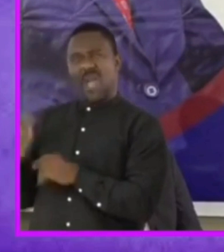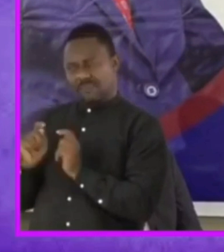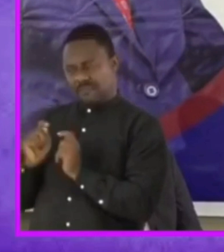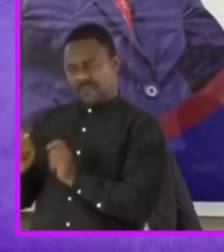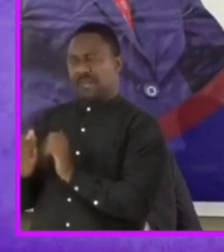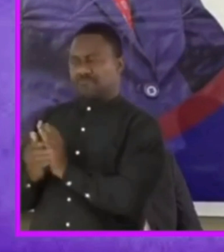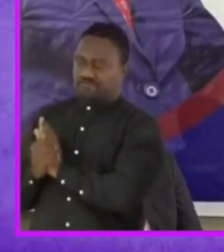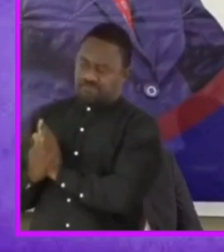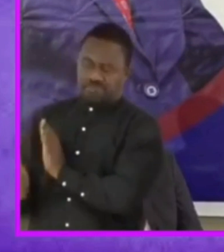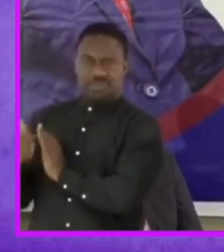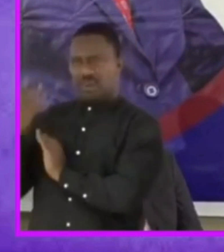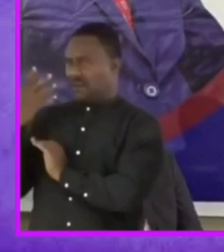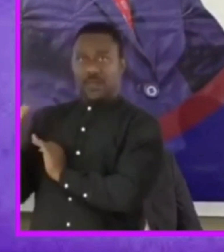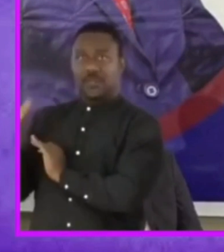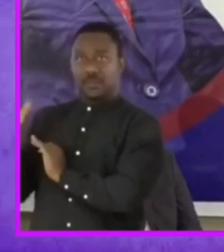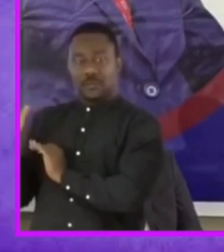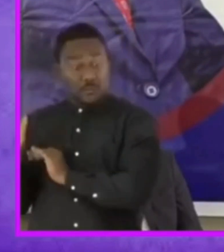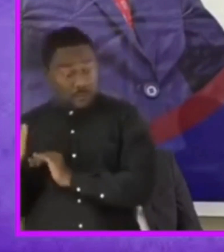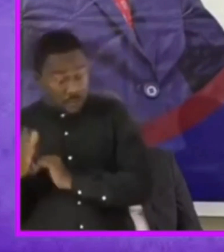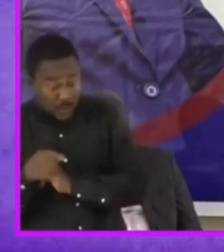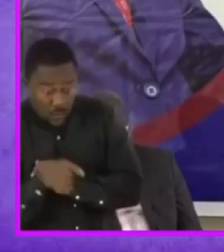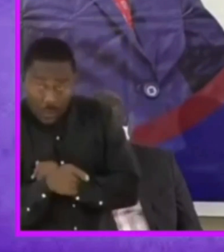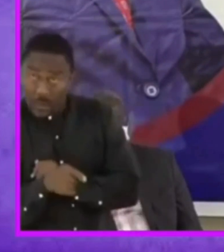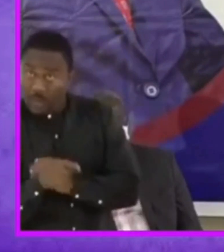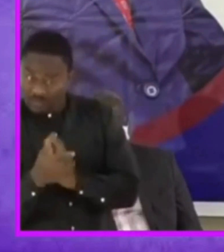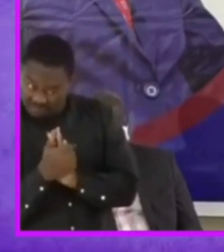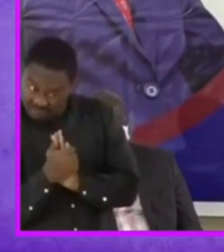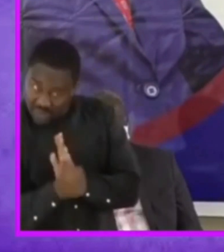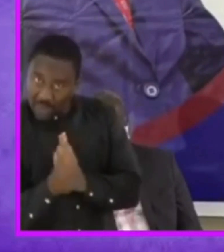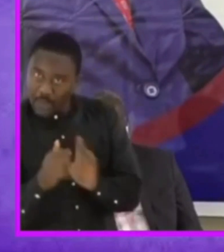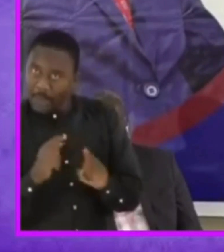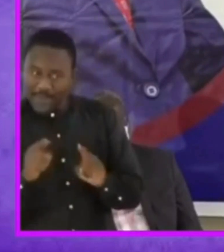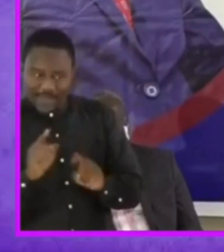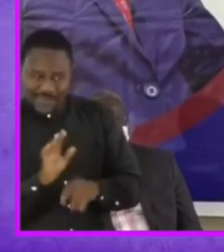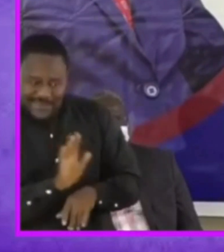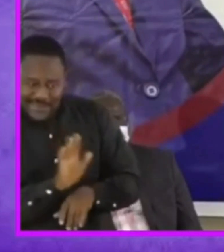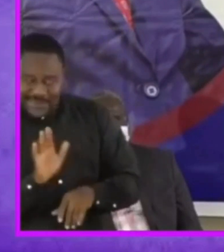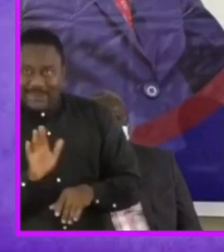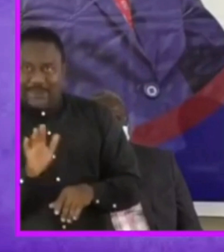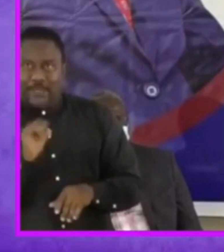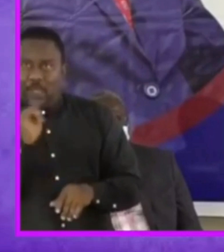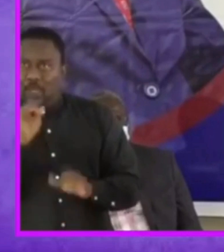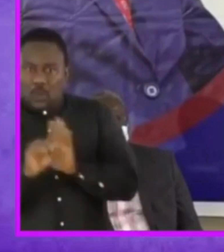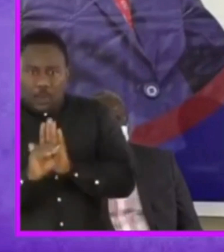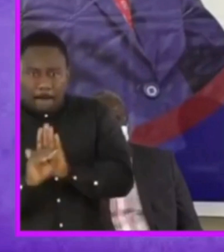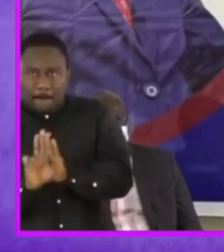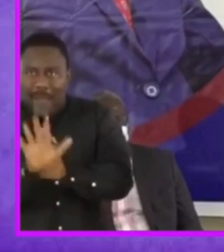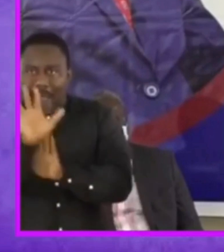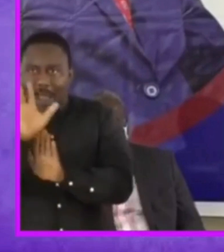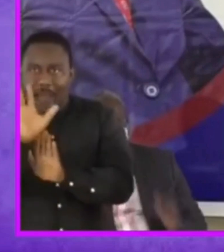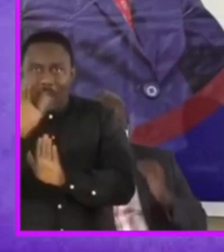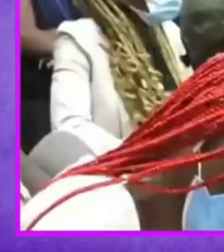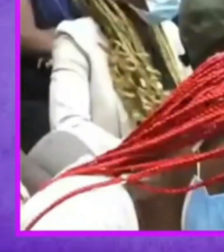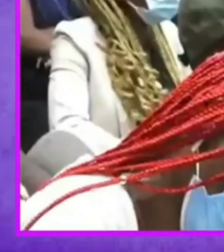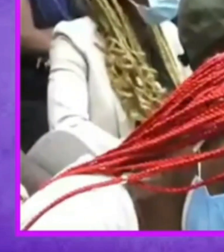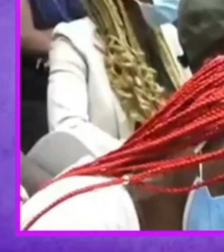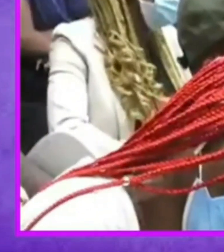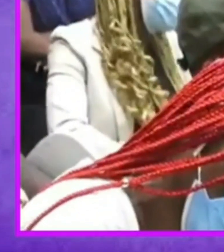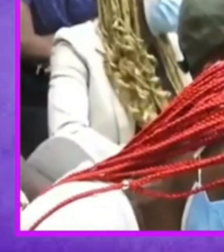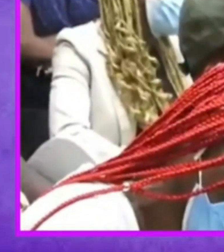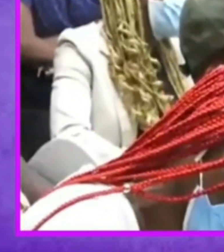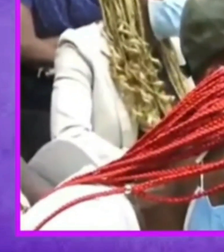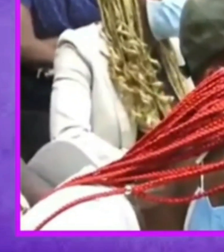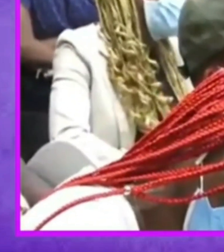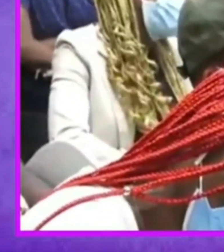gifted and we're not looking at those who may be gifted but their giftedness is not coming out because they may have a